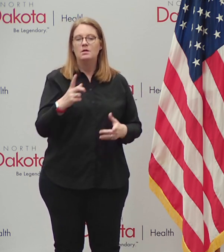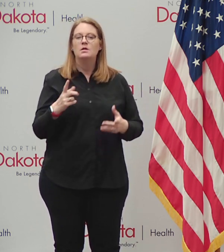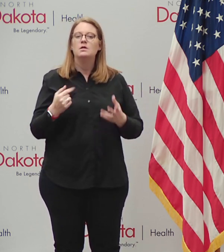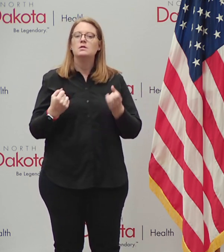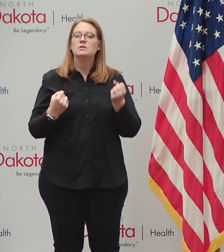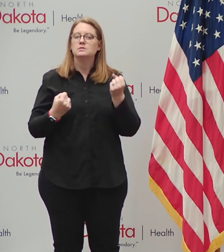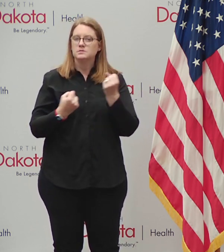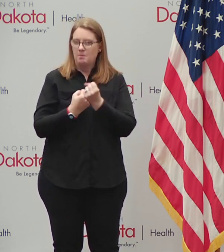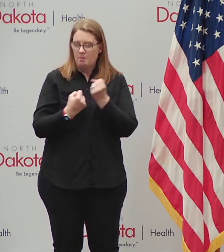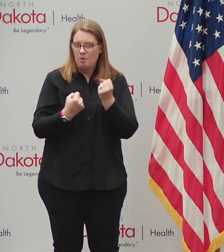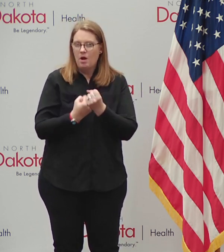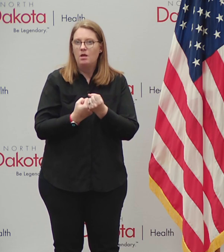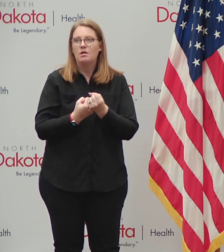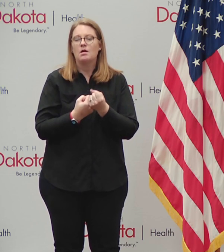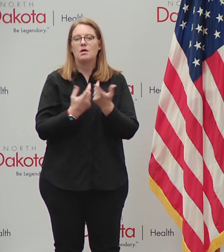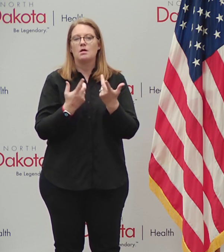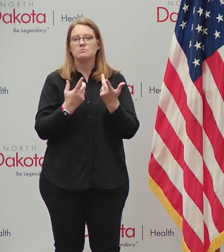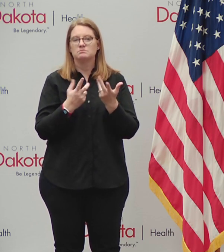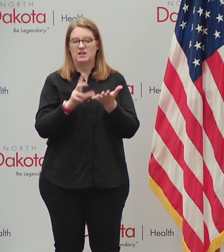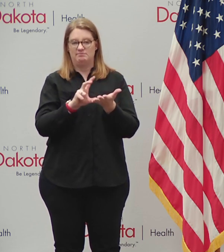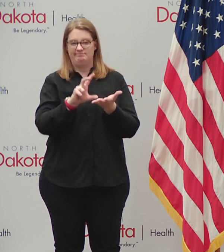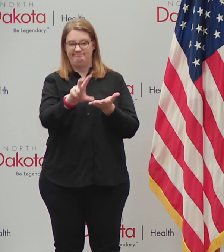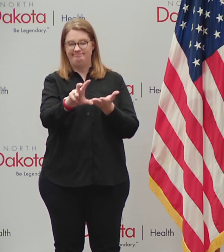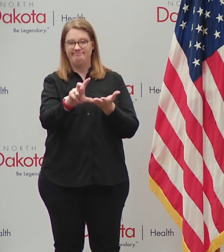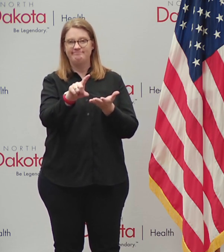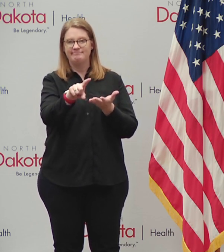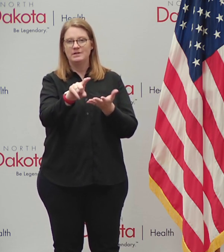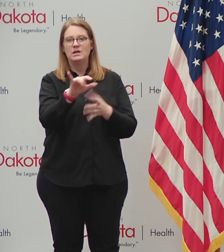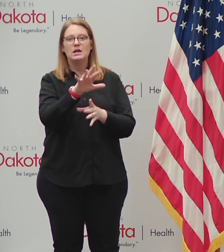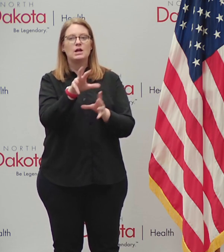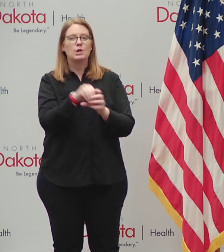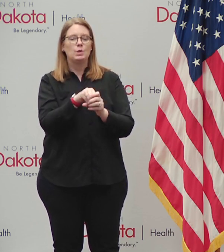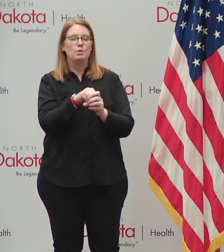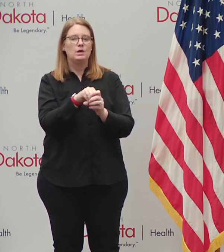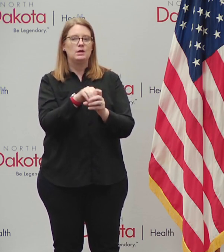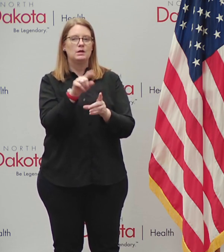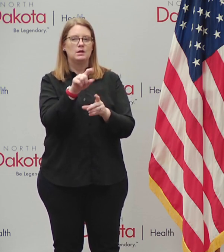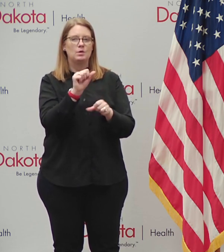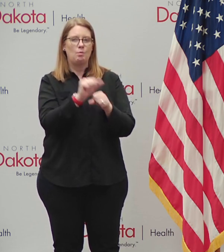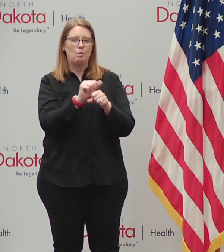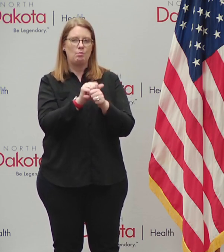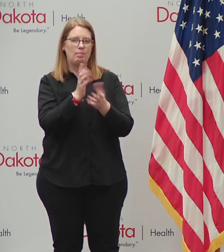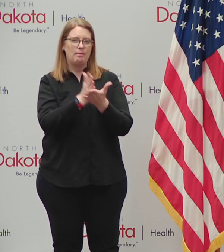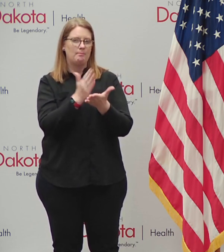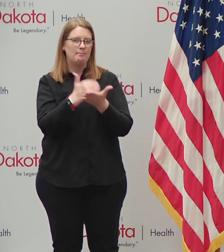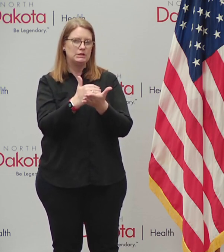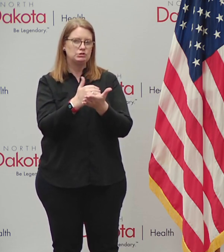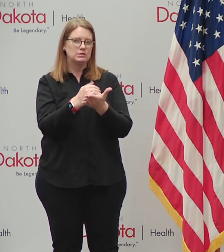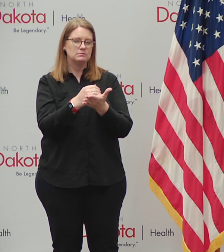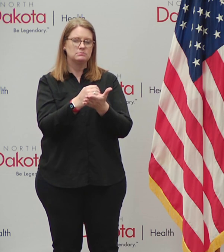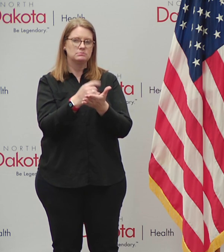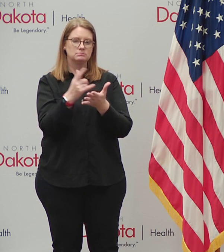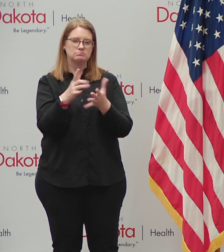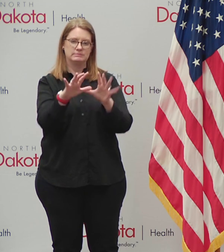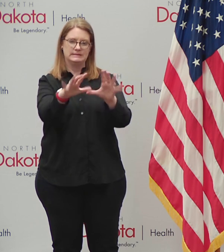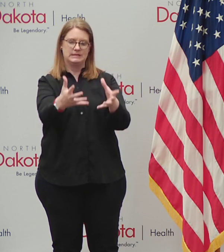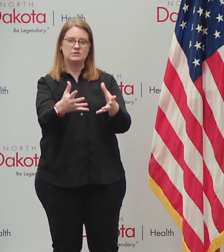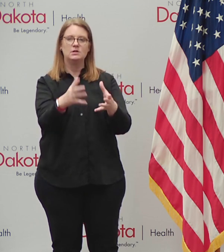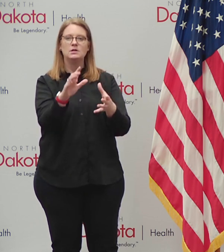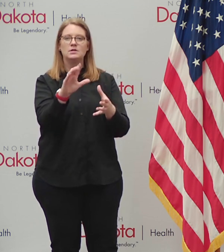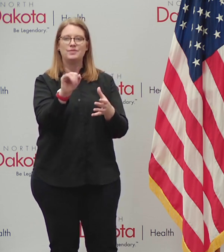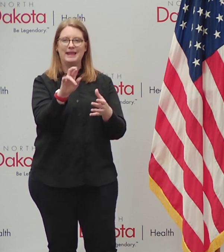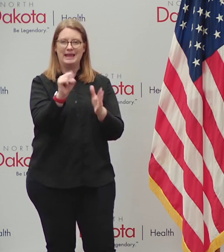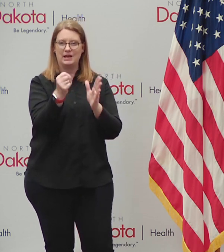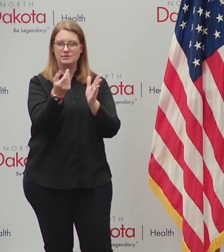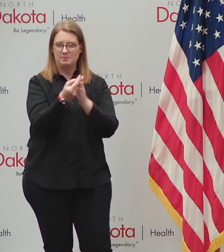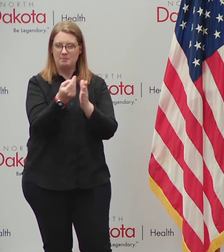our allocations through including with the with the working with the budget section on the coronavirus relief fund